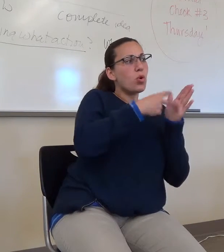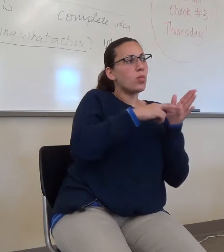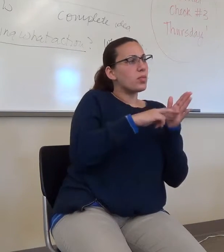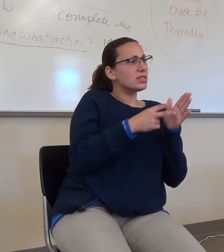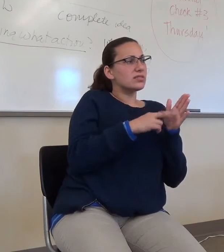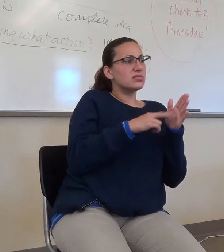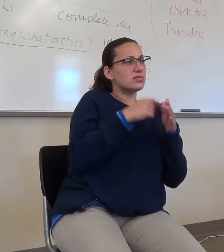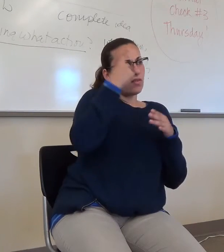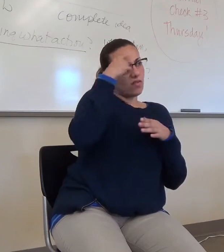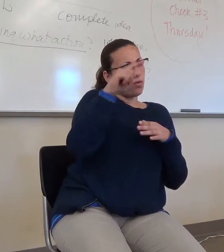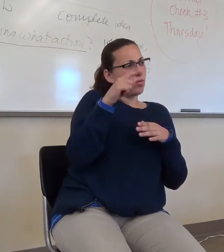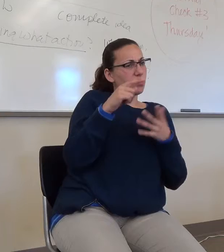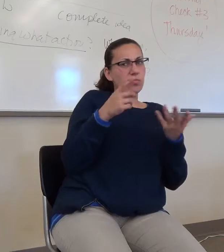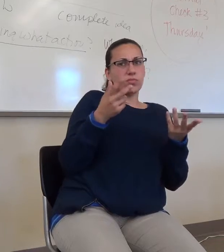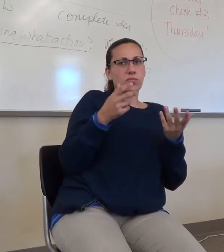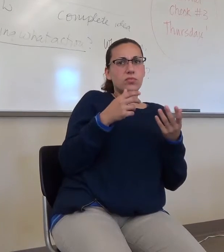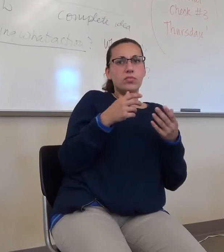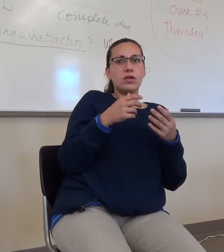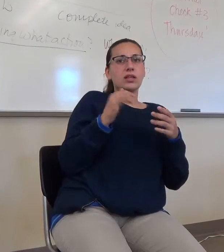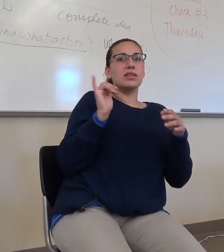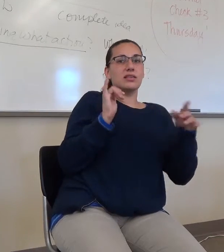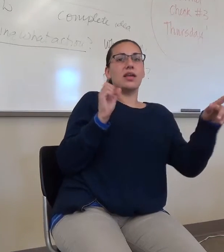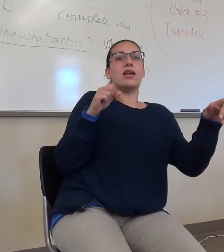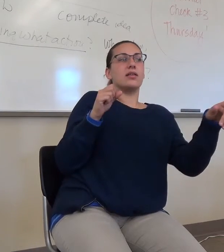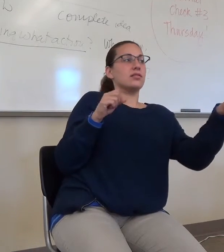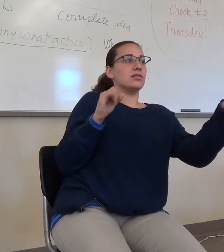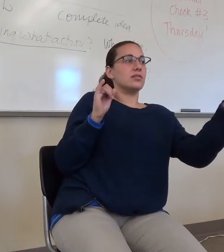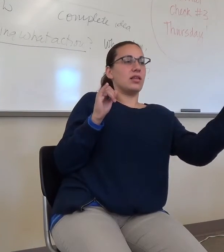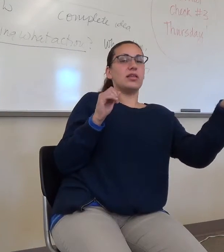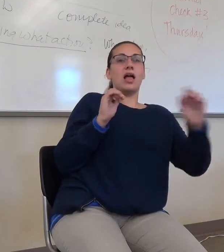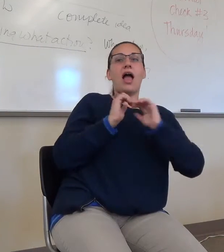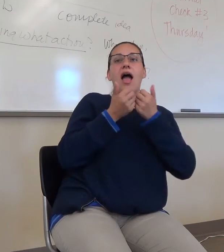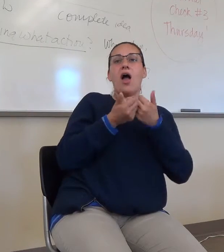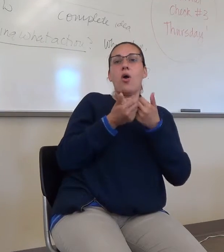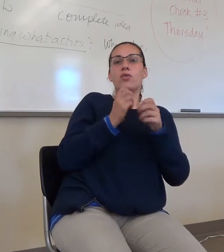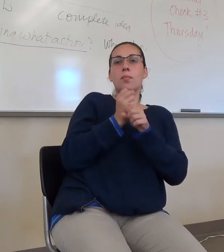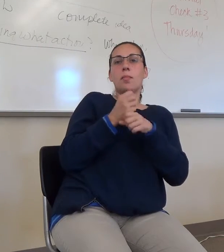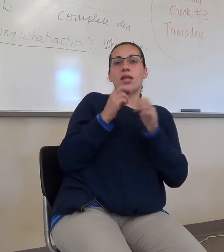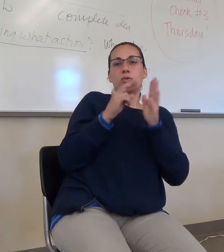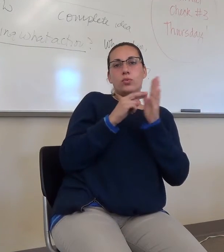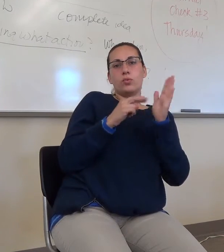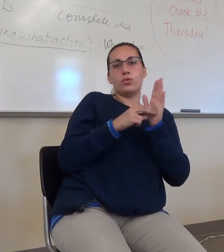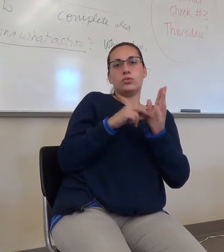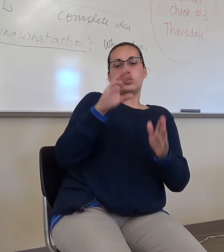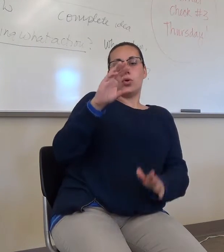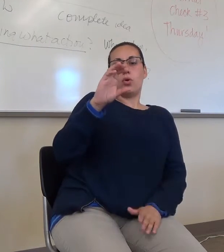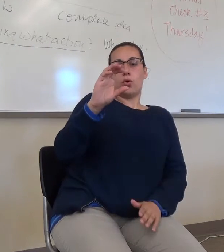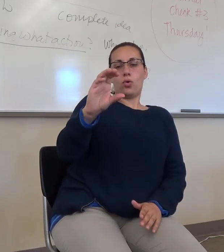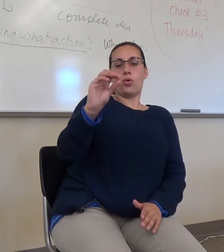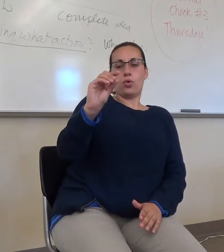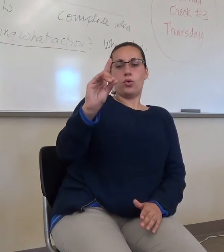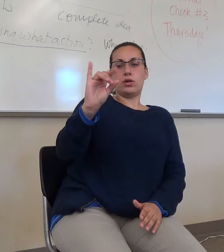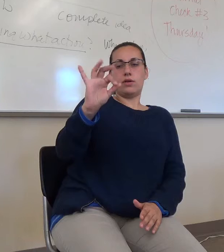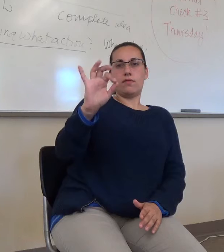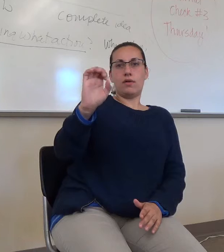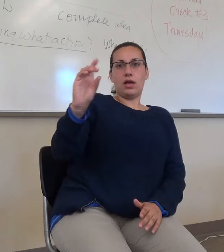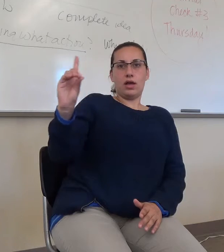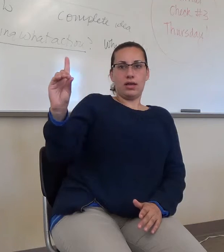How they code conduct. How they codified it. Yeah. This, the overhand pitches, replacing underhand tosses.